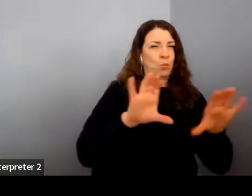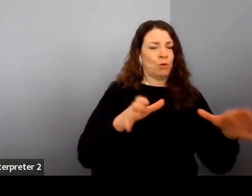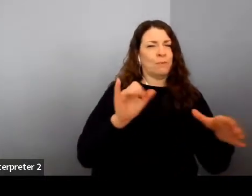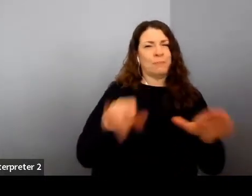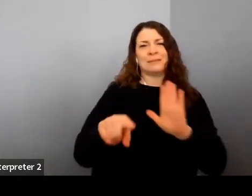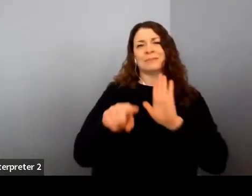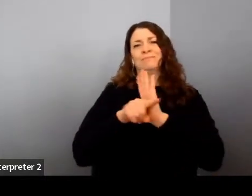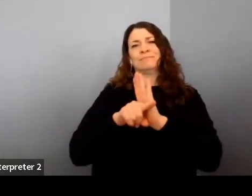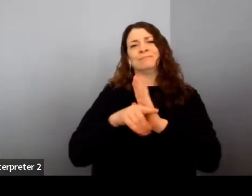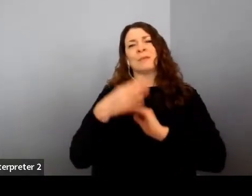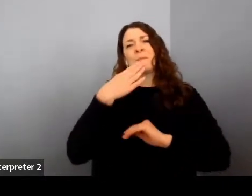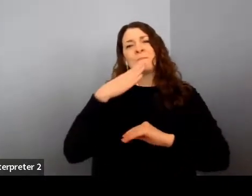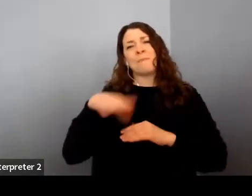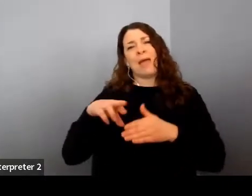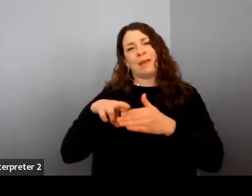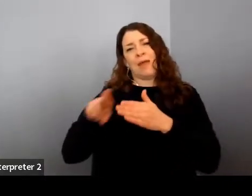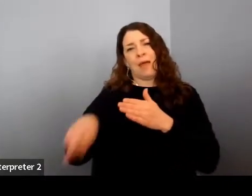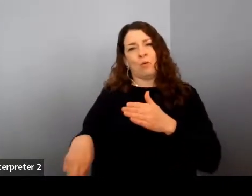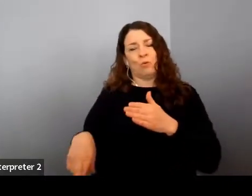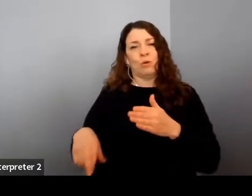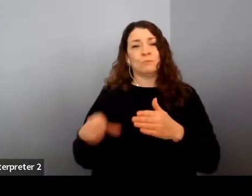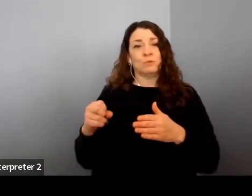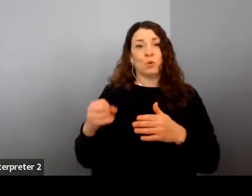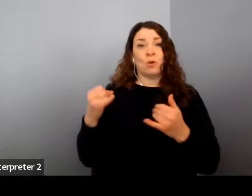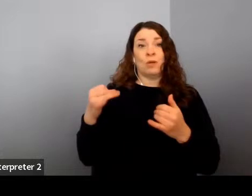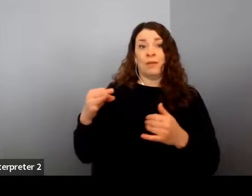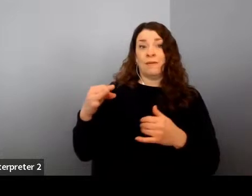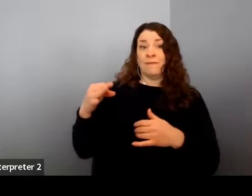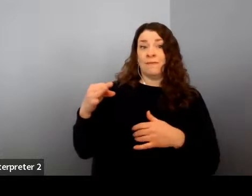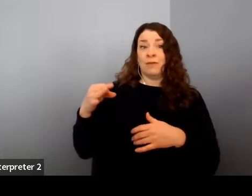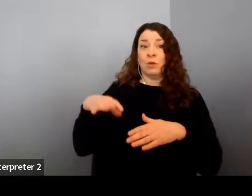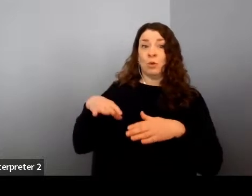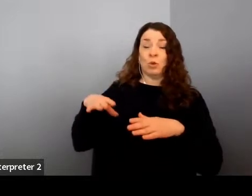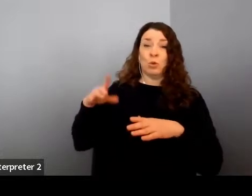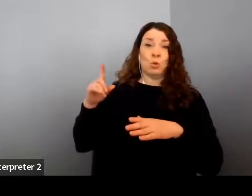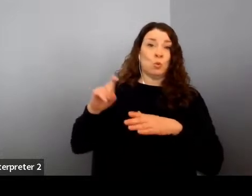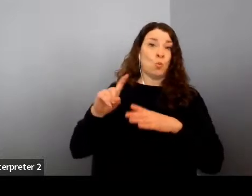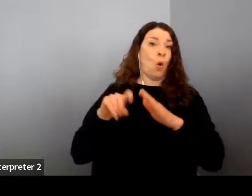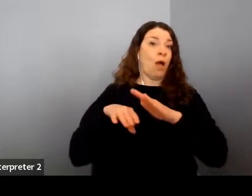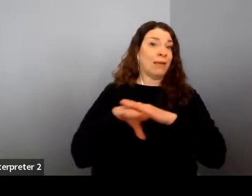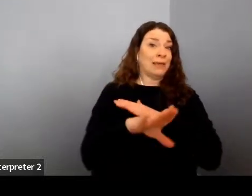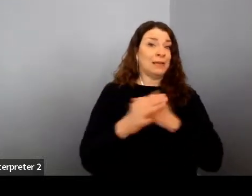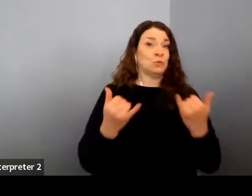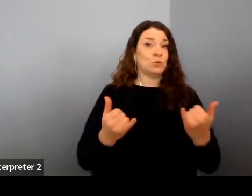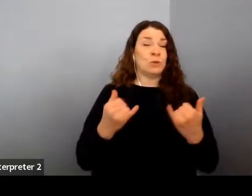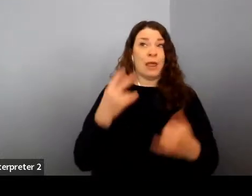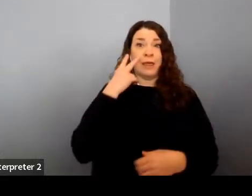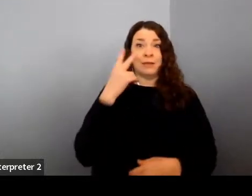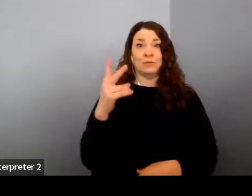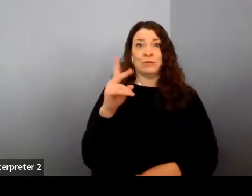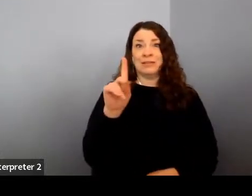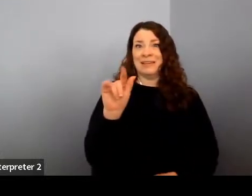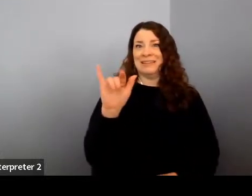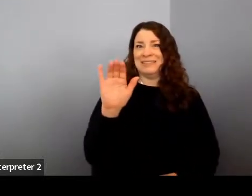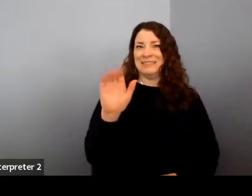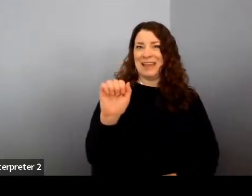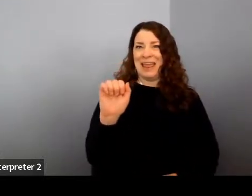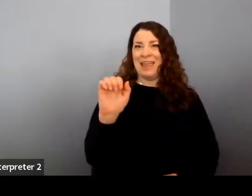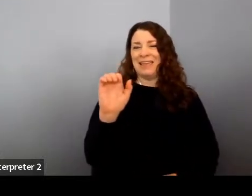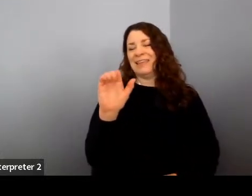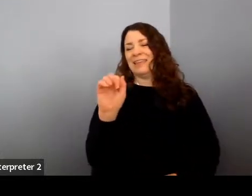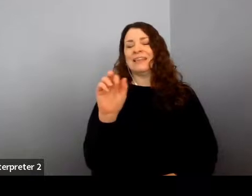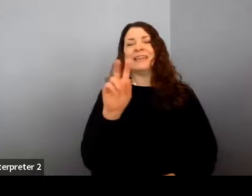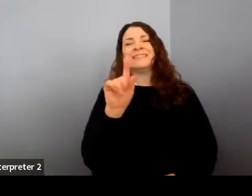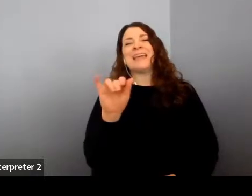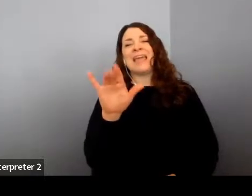think, you know, even walking in today and seeing a daycare, I was like, this is amazing, right? It's just, there are so many ways to be able to support from